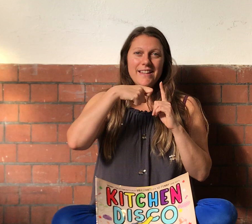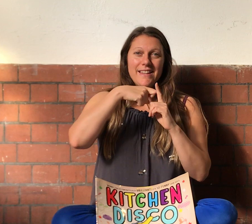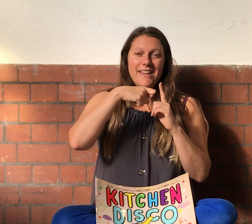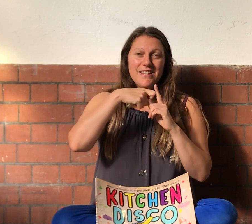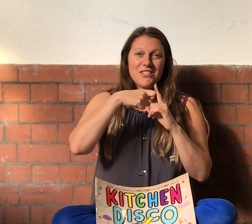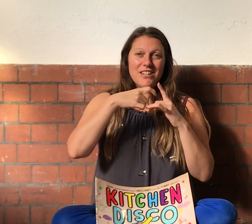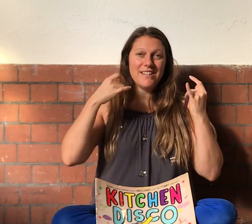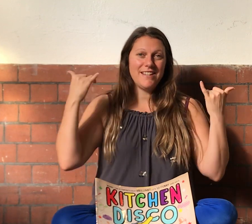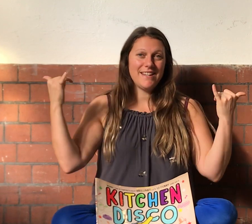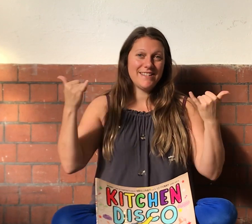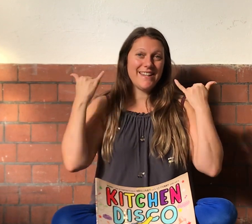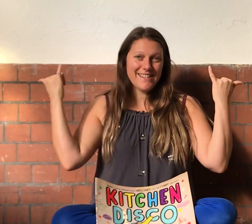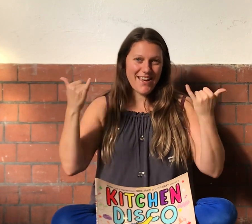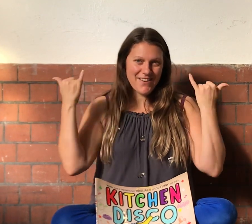Kitchen disco.